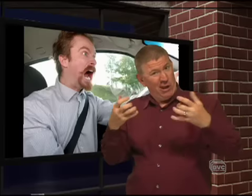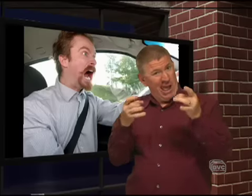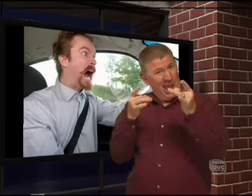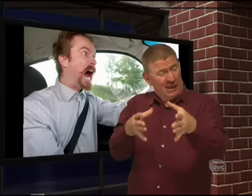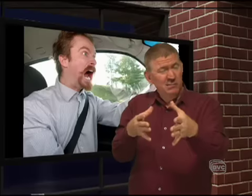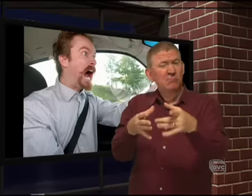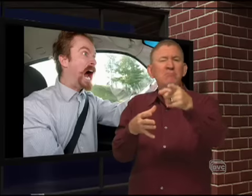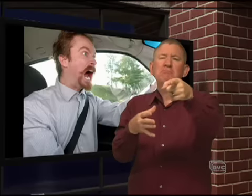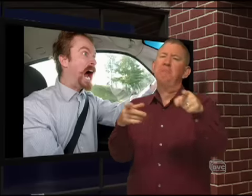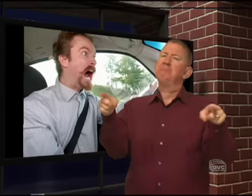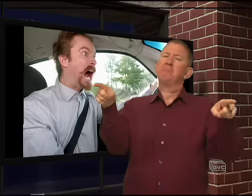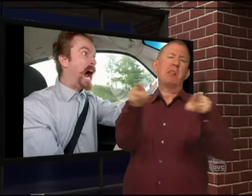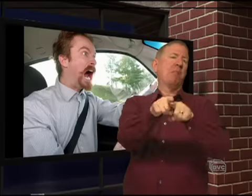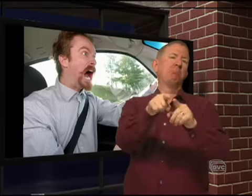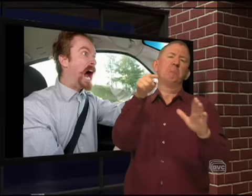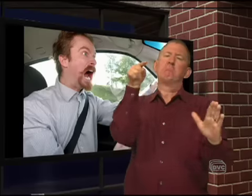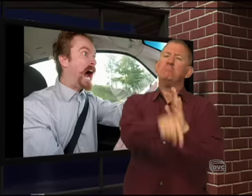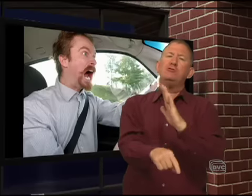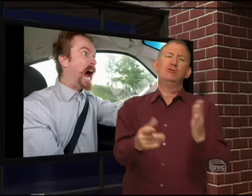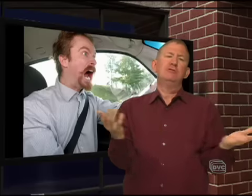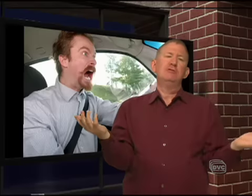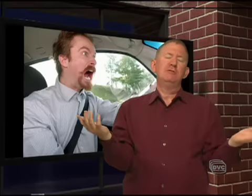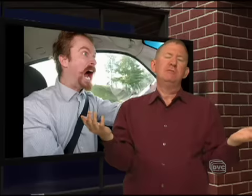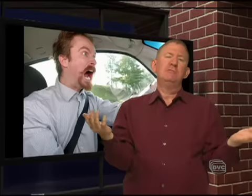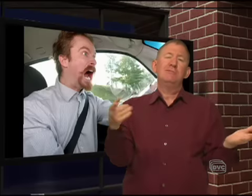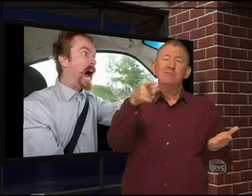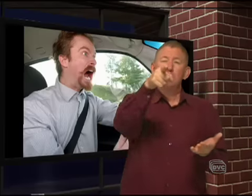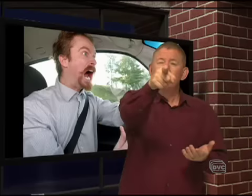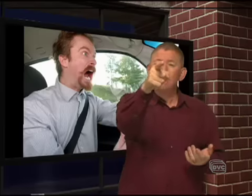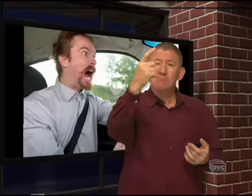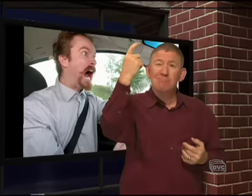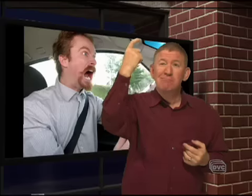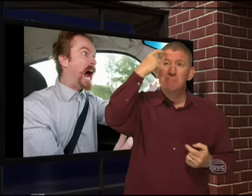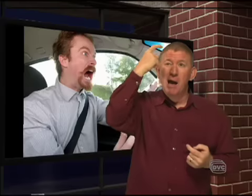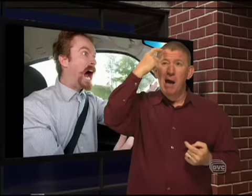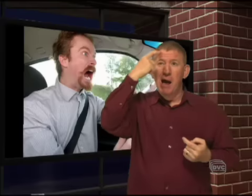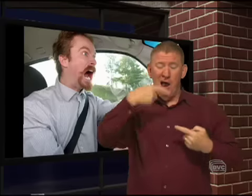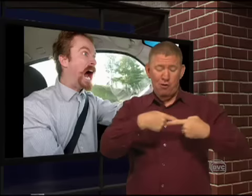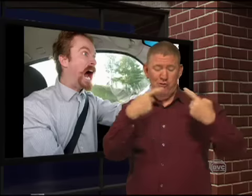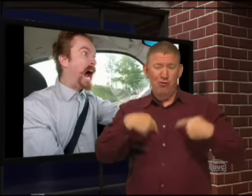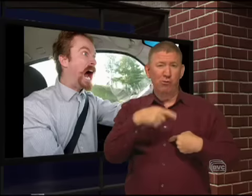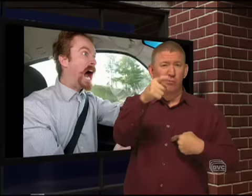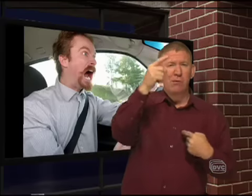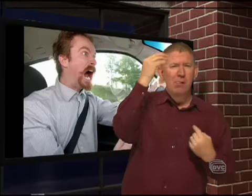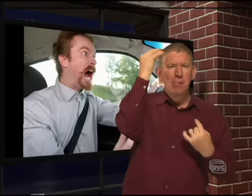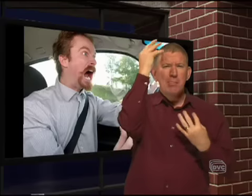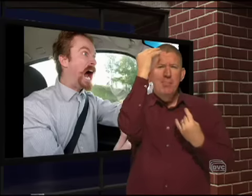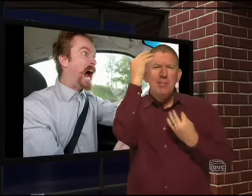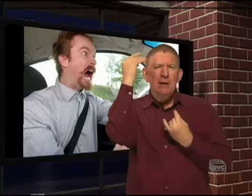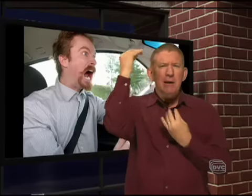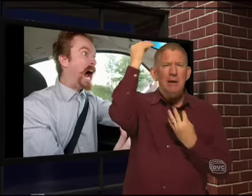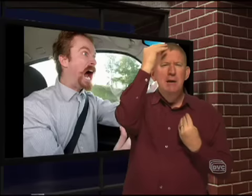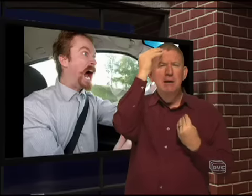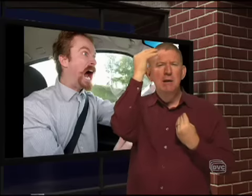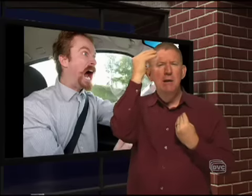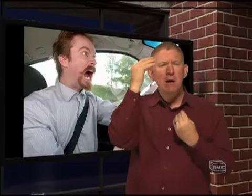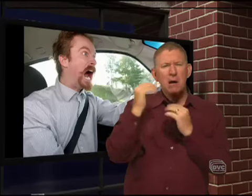angry? Do you hate people? Well, you're the same as a murderer. You know, the things you think about in our mind, in our heart, and